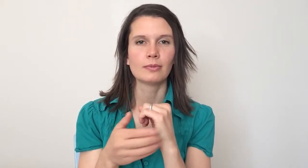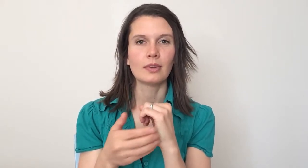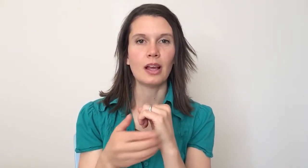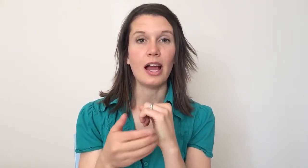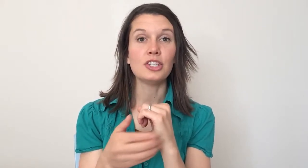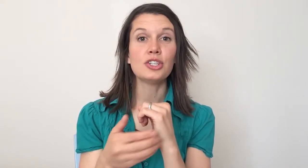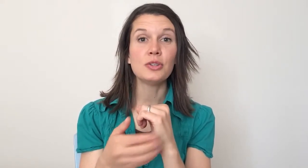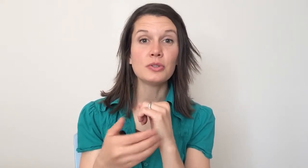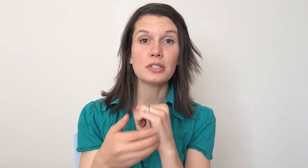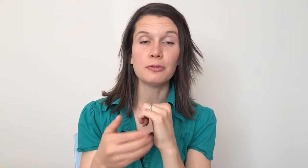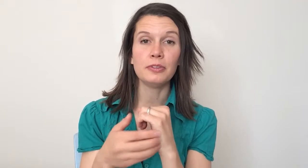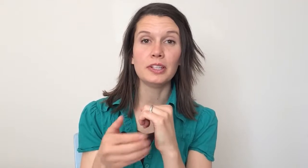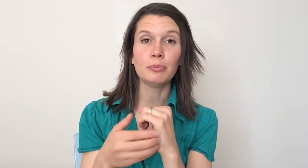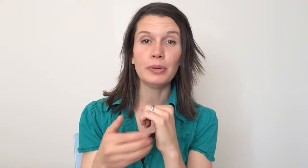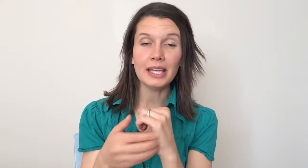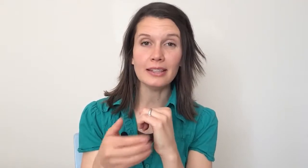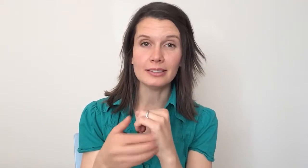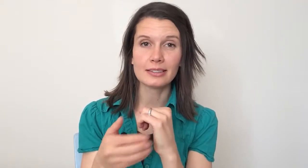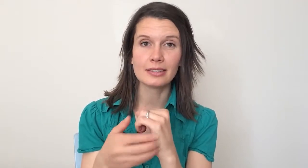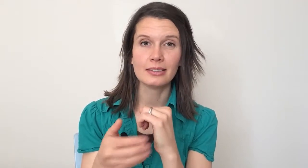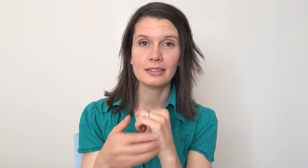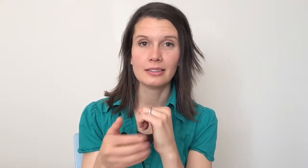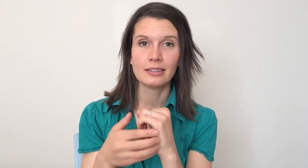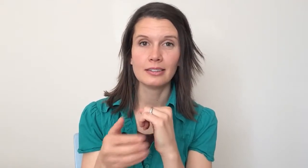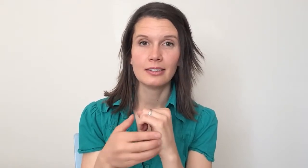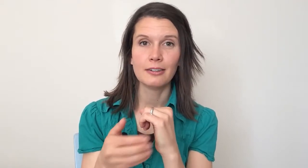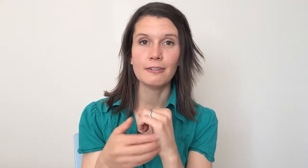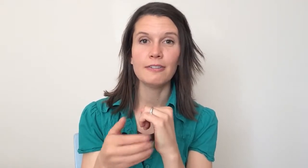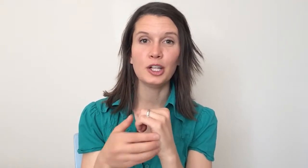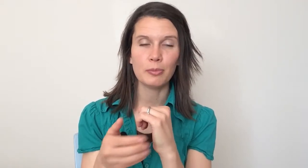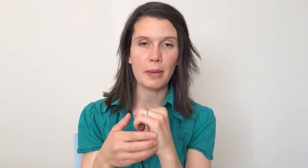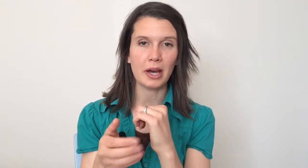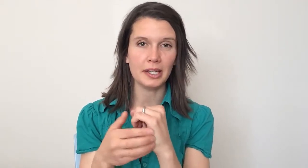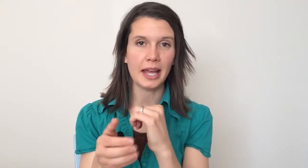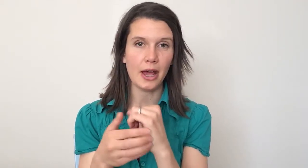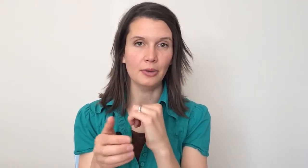I choose to feel peace, fill my body now.